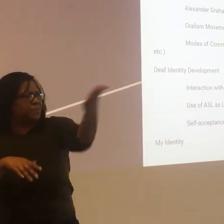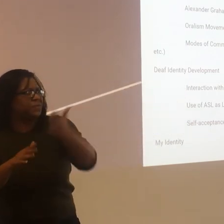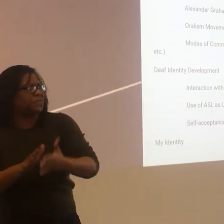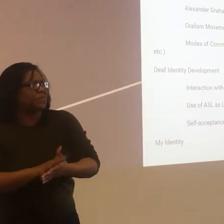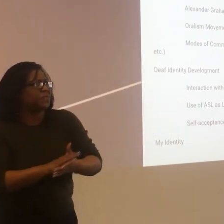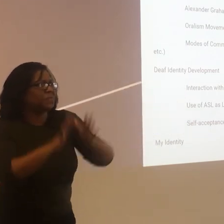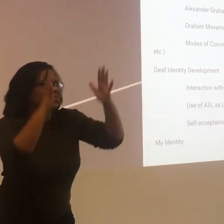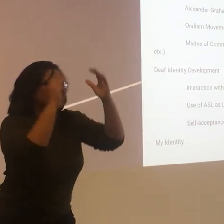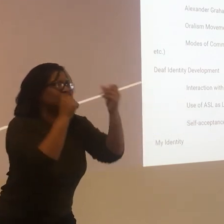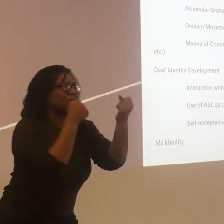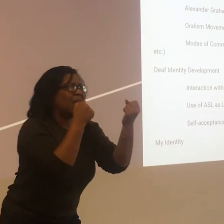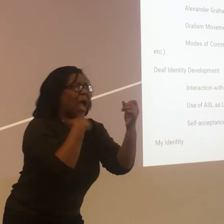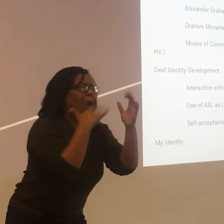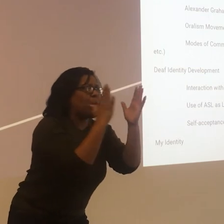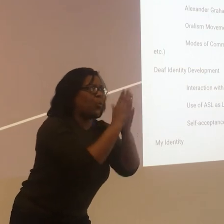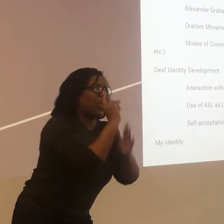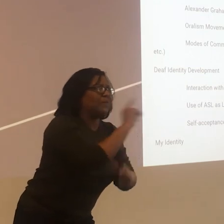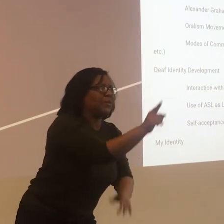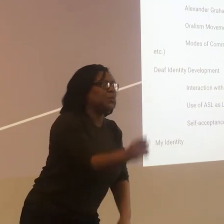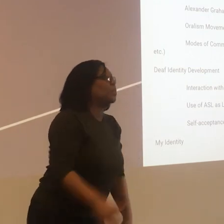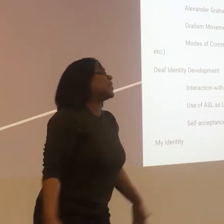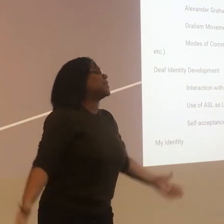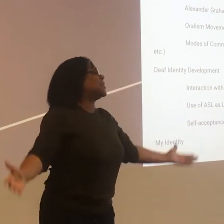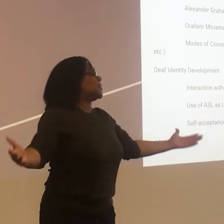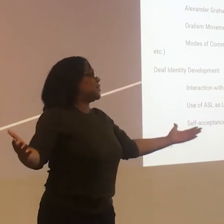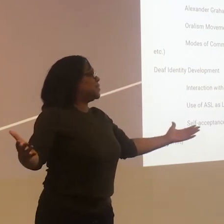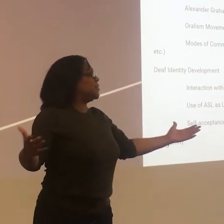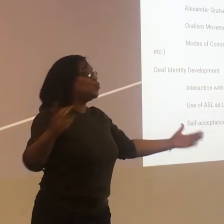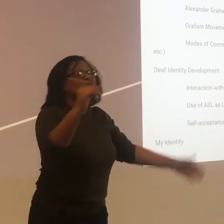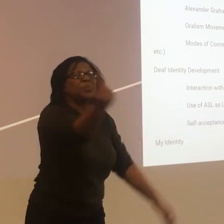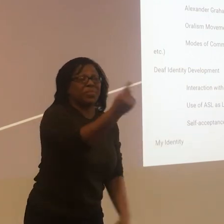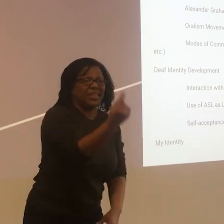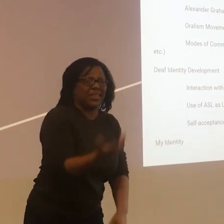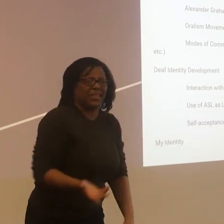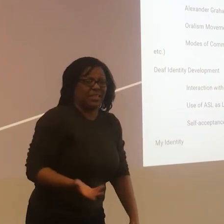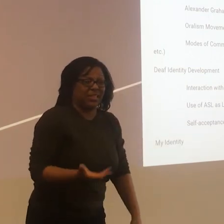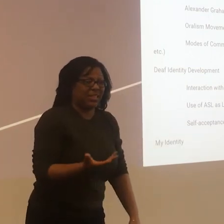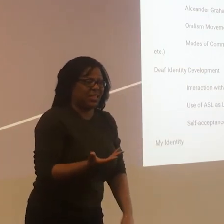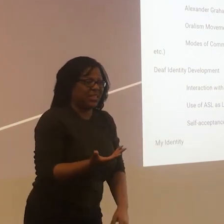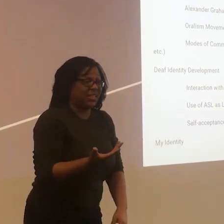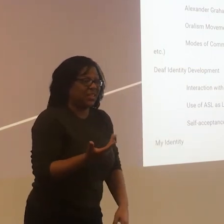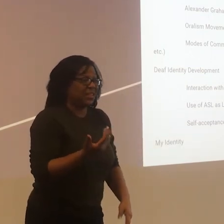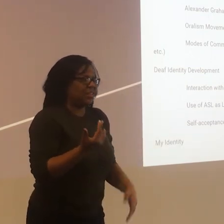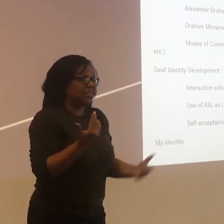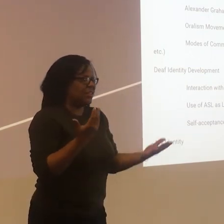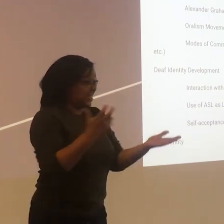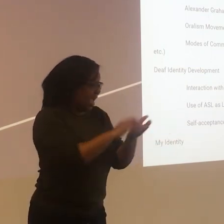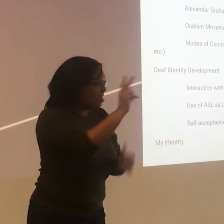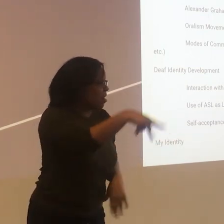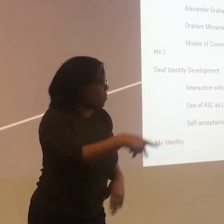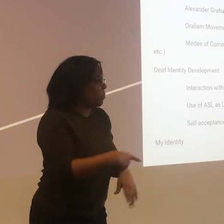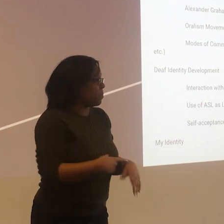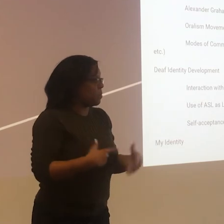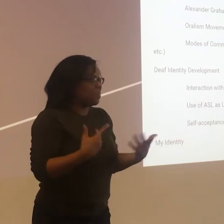stand back and say, I'll pray for you. Do something. Stand up.